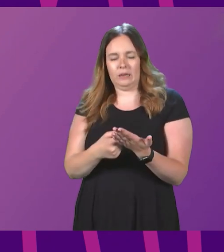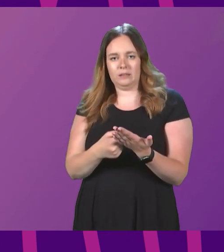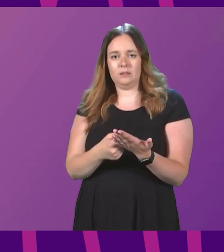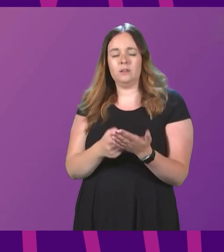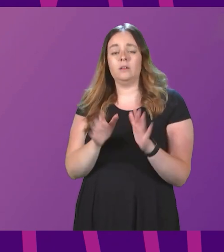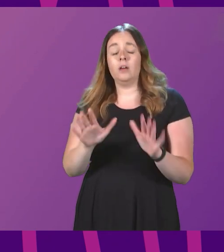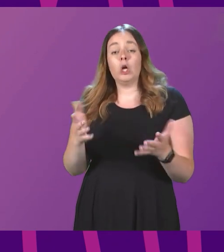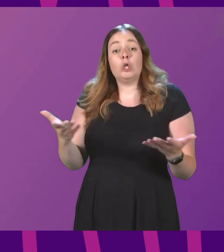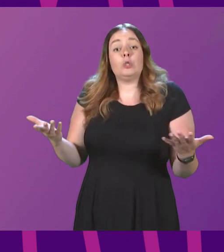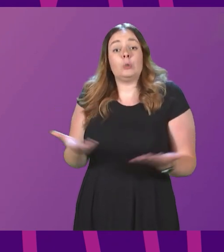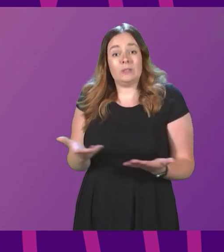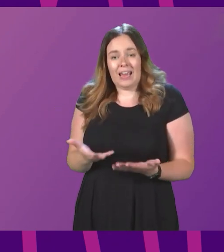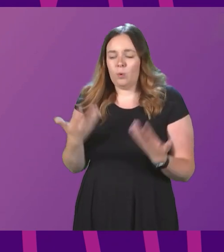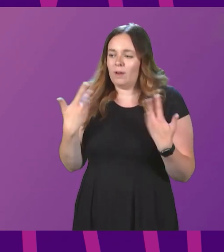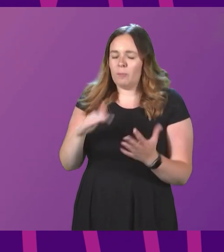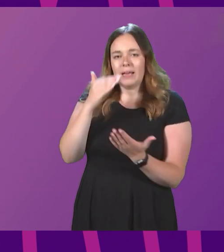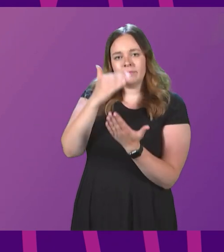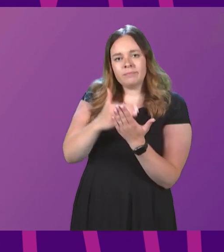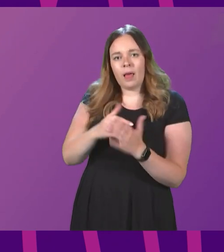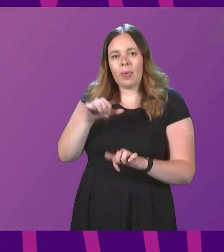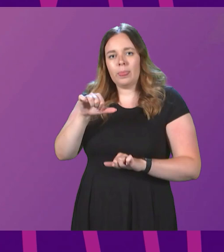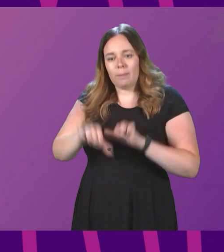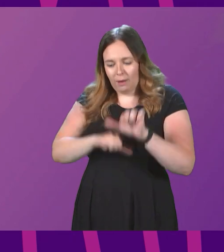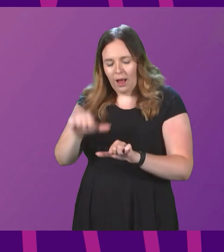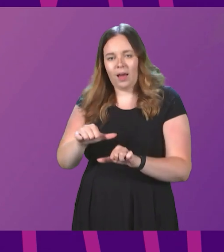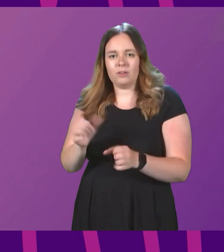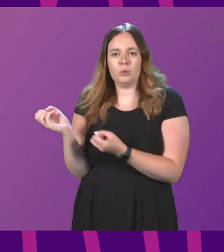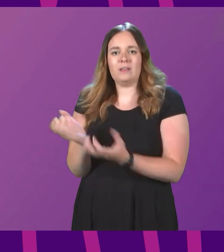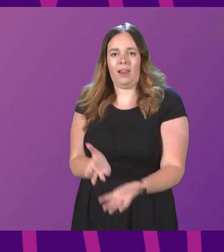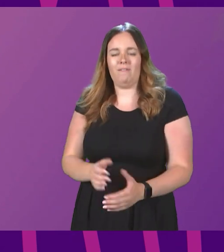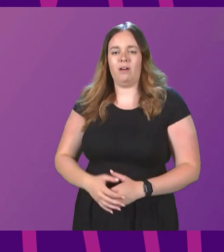officer, today we have set out the path to deliver it.